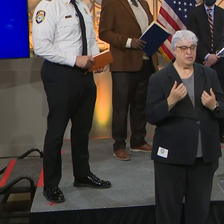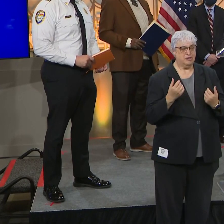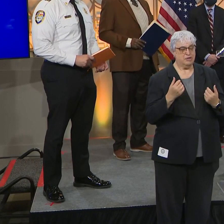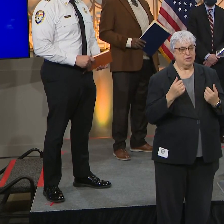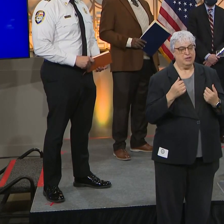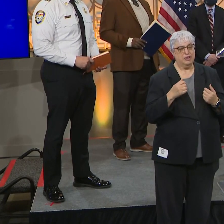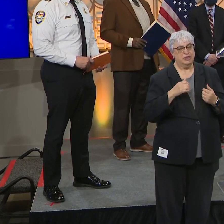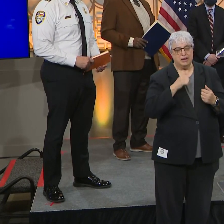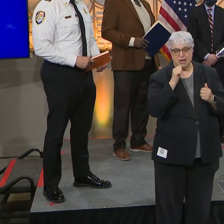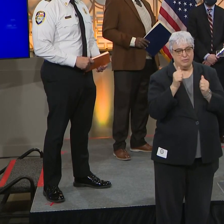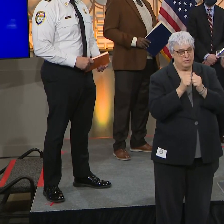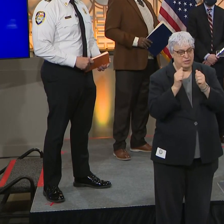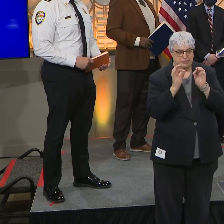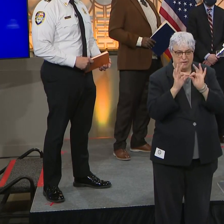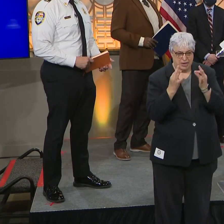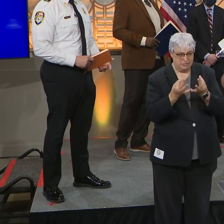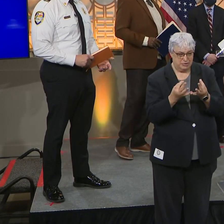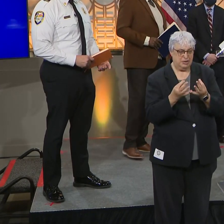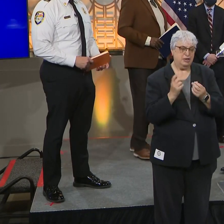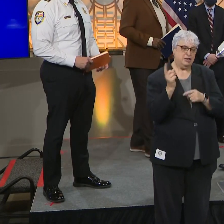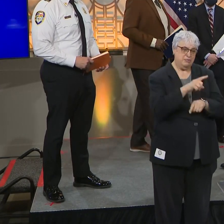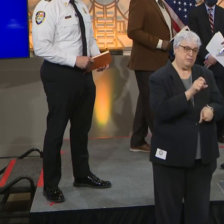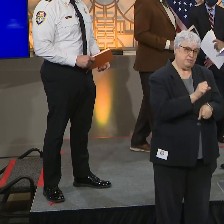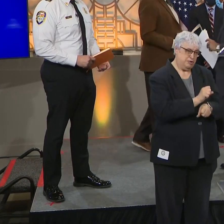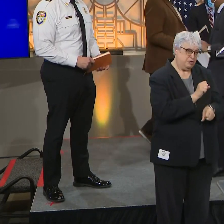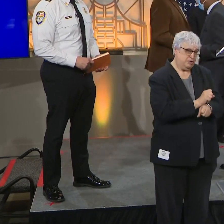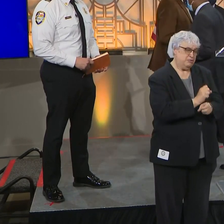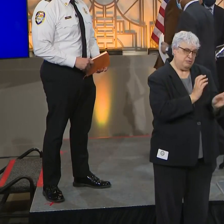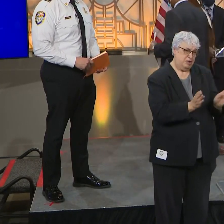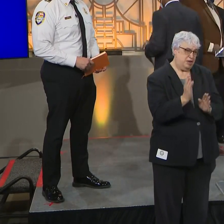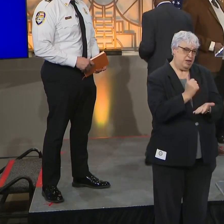bigger than this previous Saturday. Director Steven Williams.